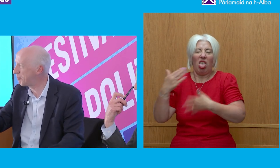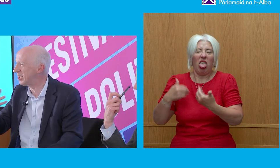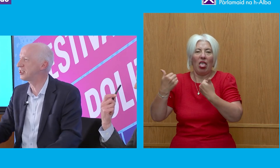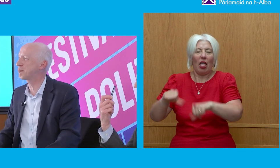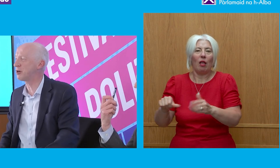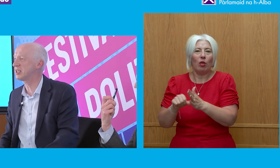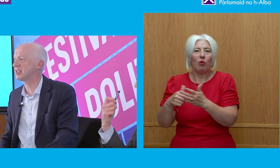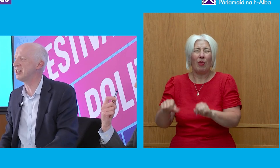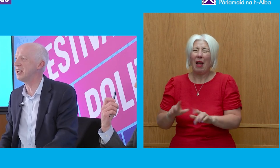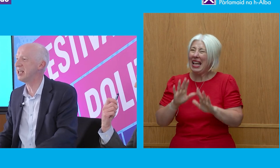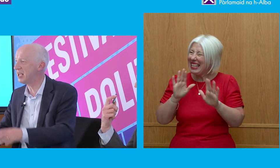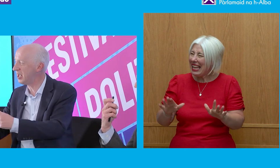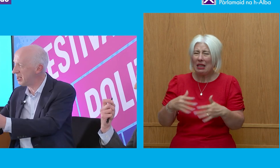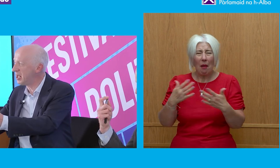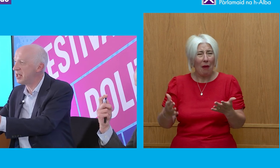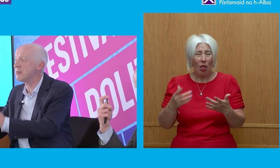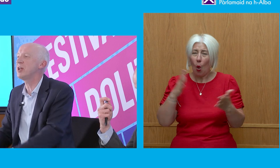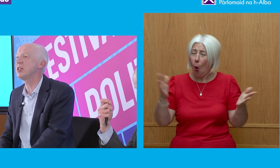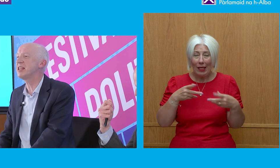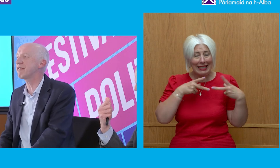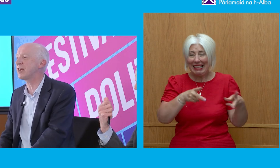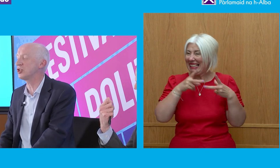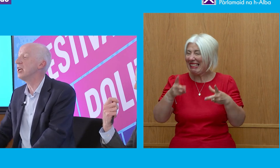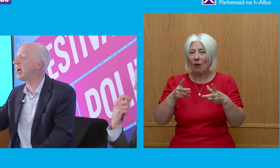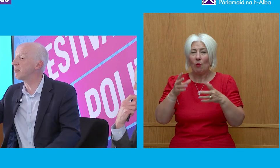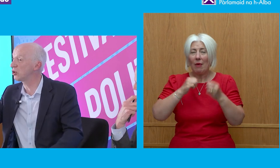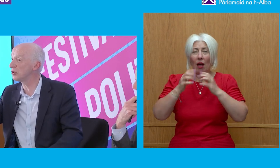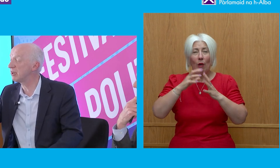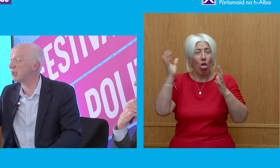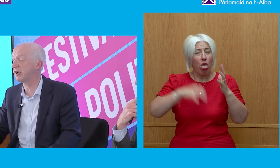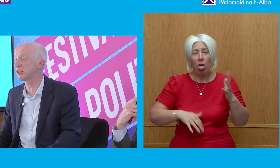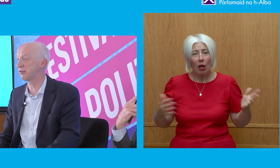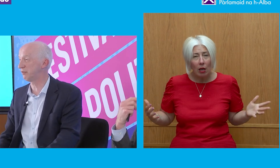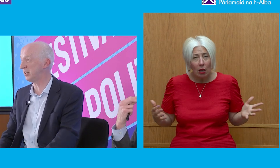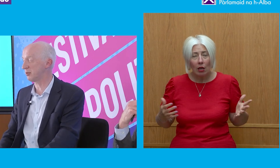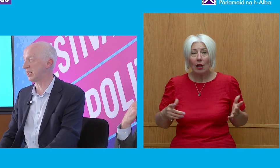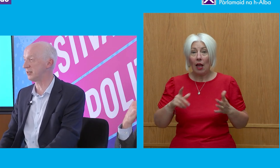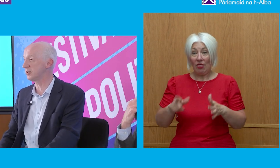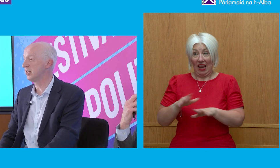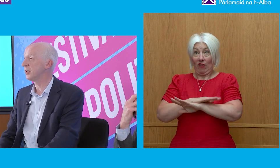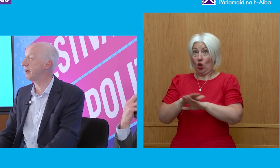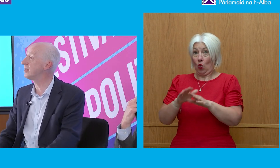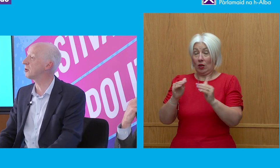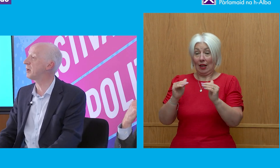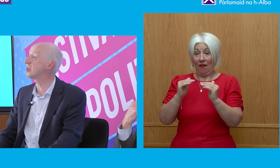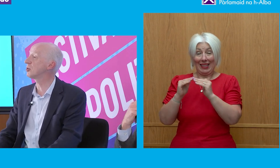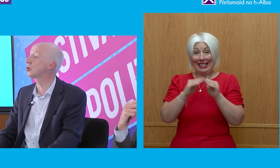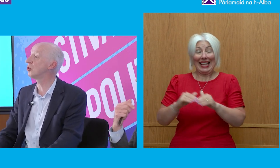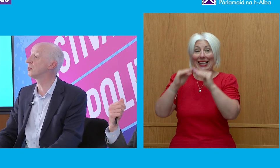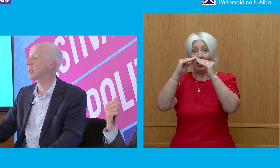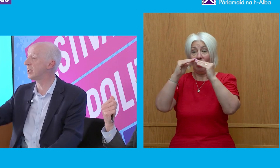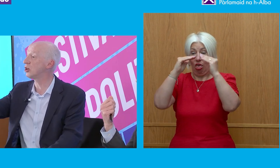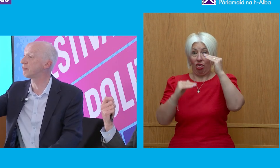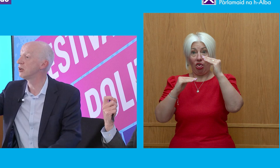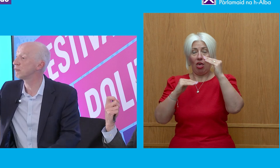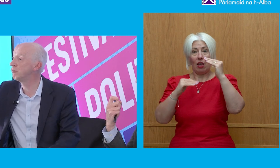representative process in that fashion and of course if they fail to fulfil those standards there ends up being some